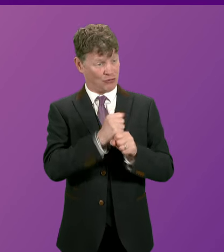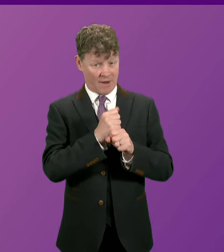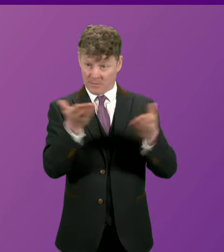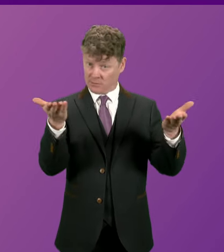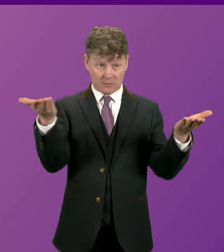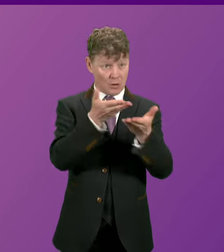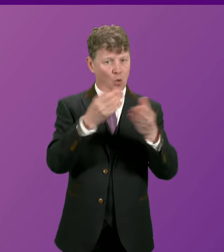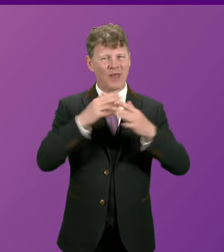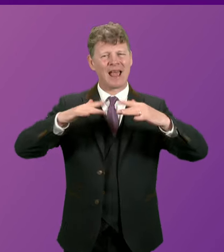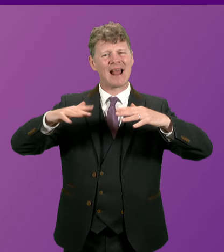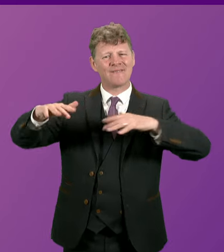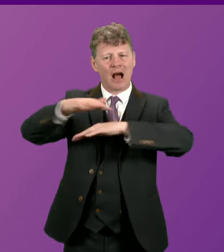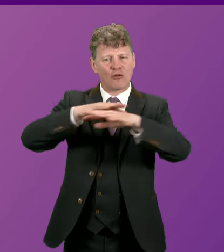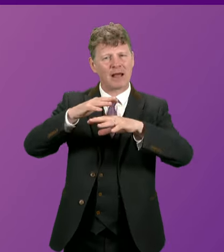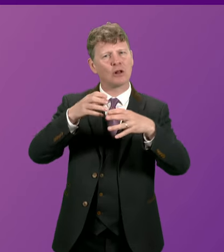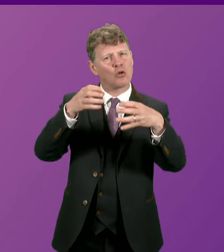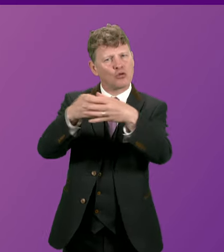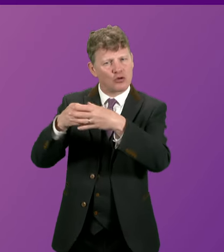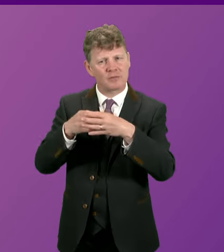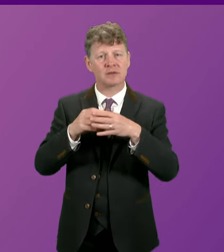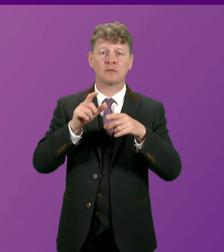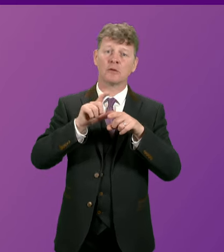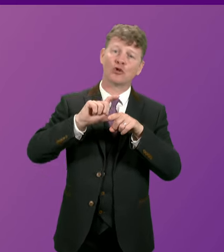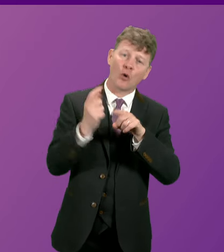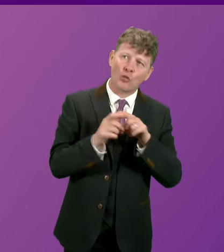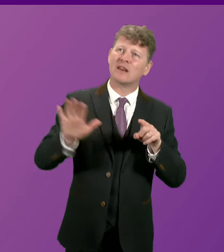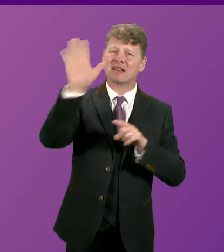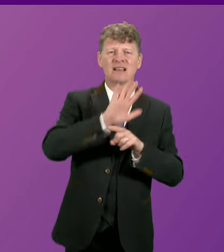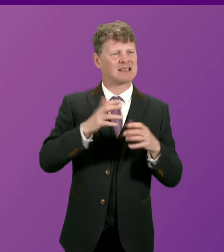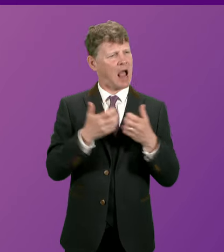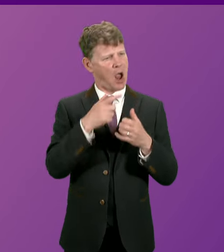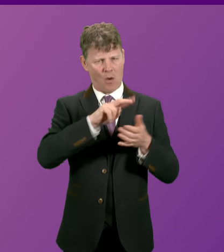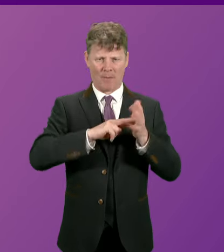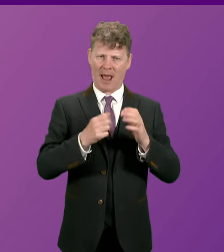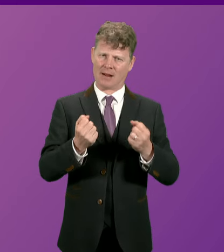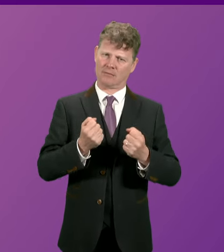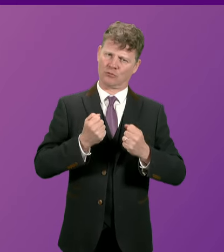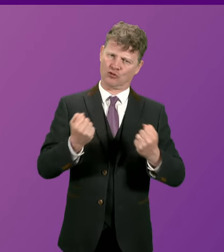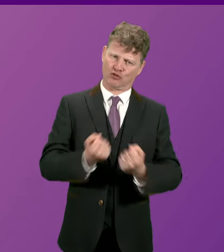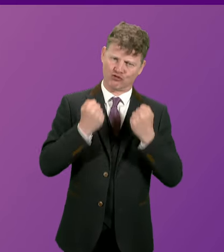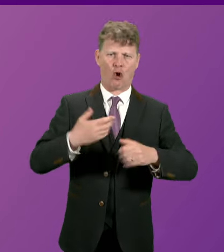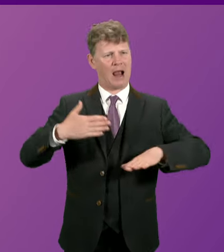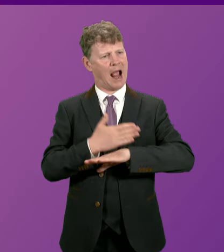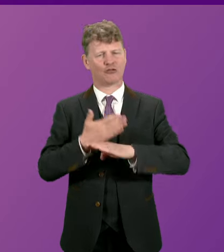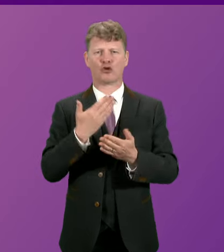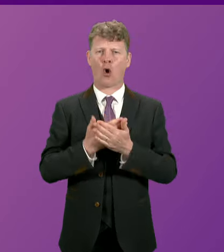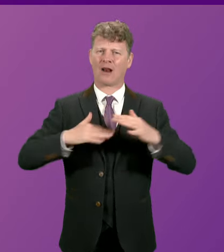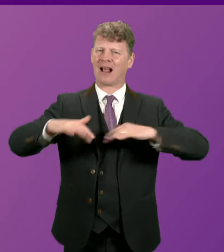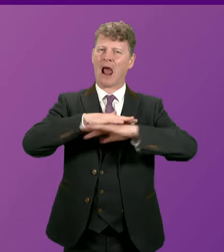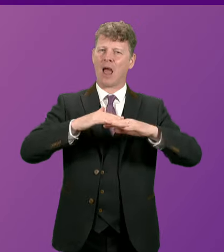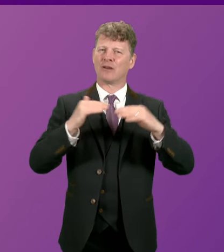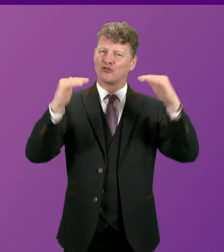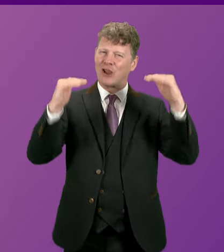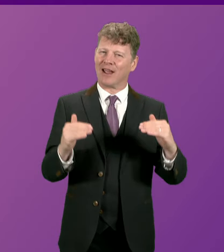environmental groups and communities regarding how it plans to deliver strong action on climate change following the removal of